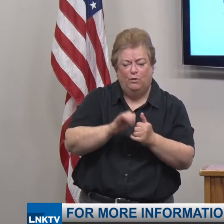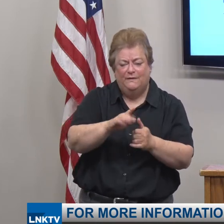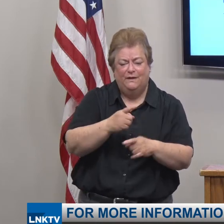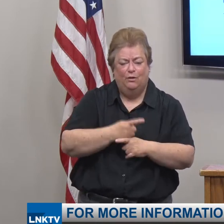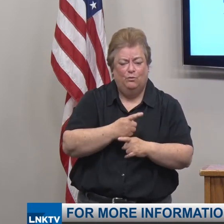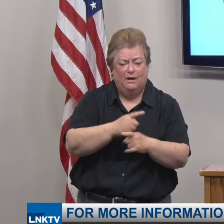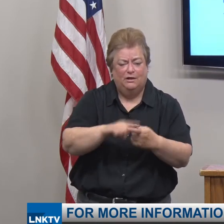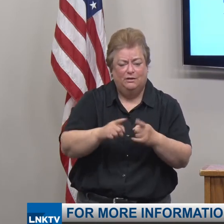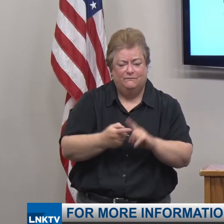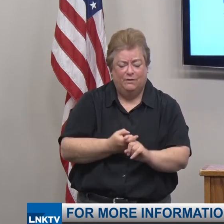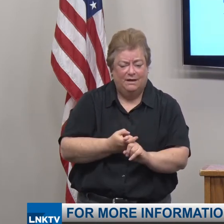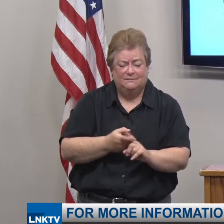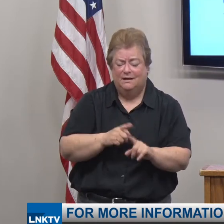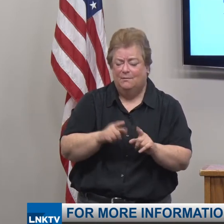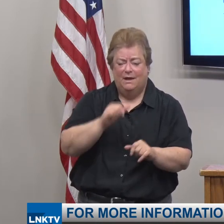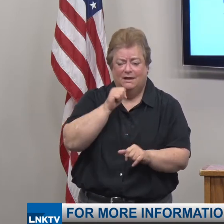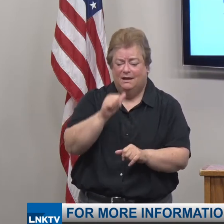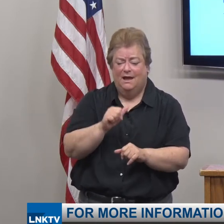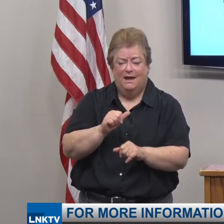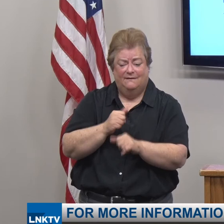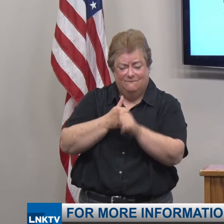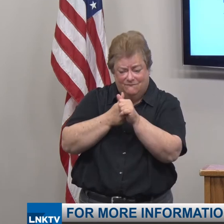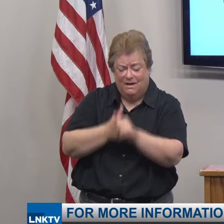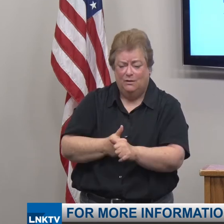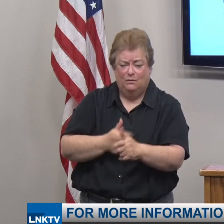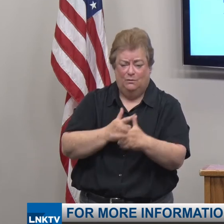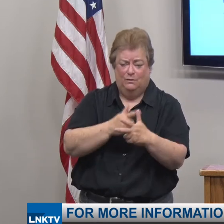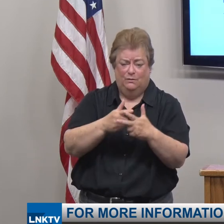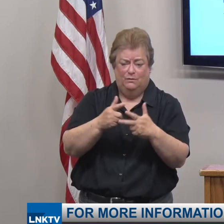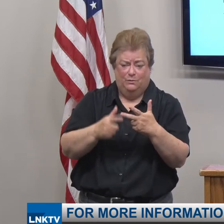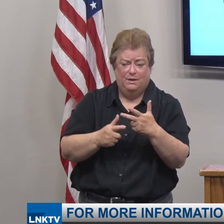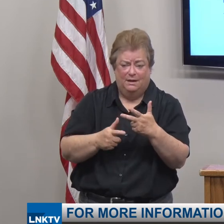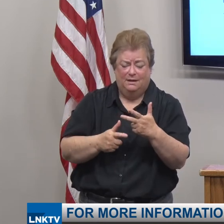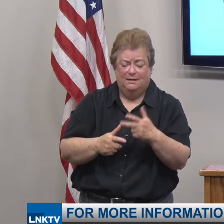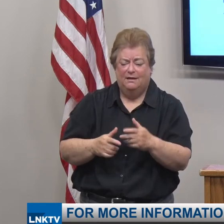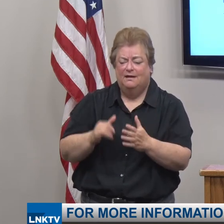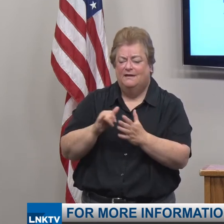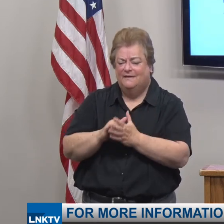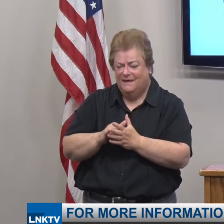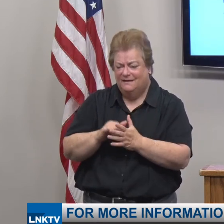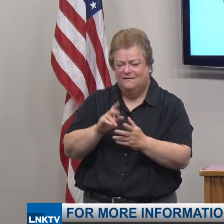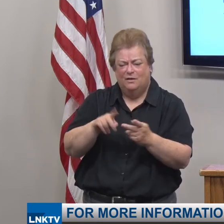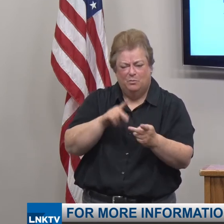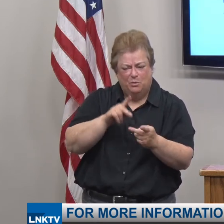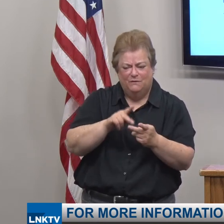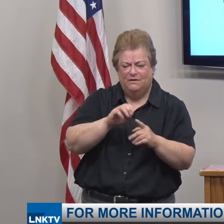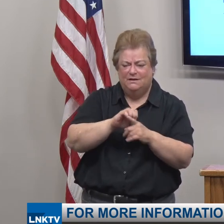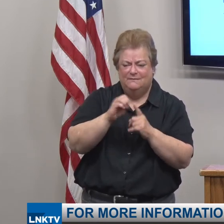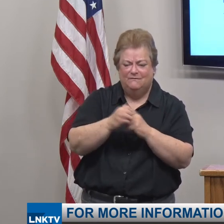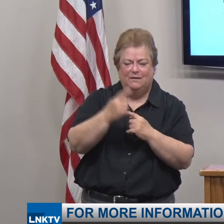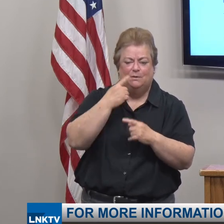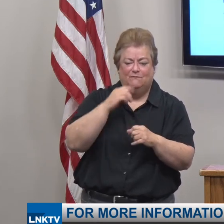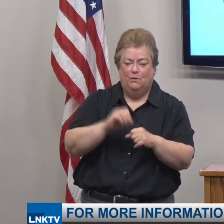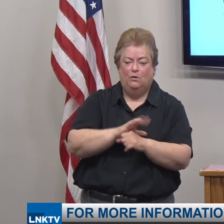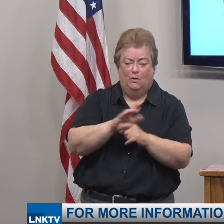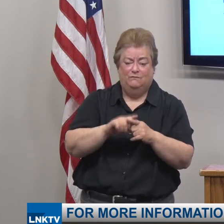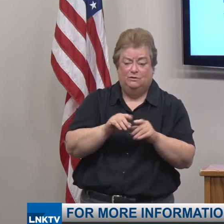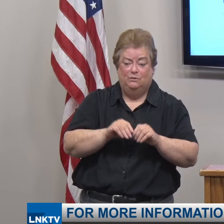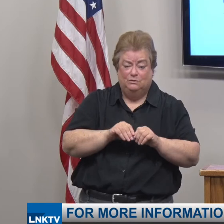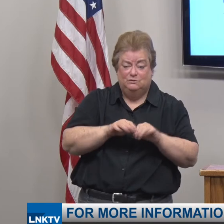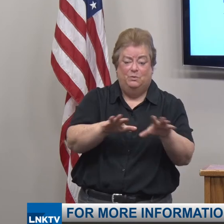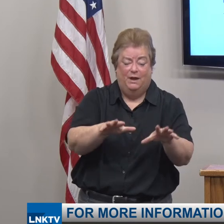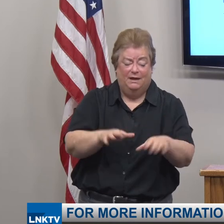friends but they did not follow the three precautions. These are the perfect environments for COVID-19 to spread.